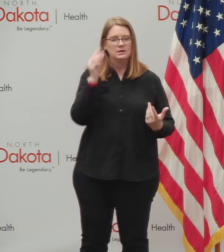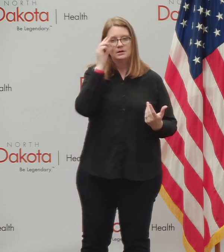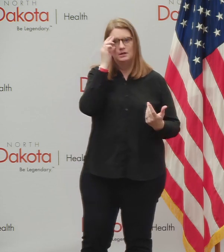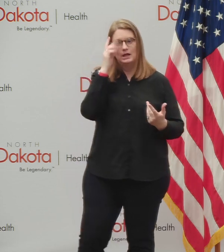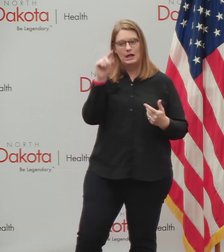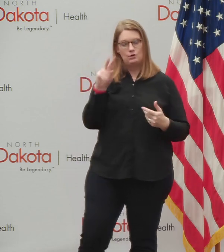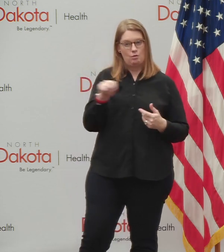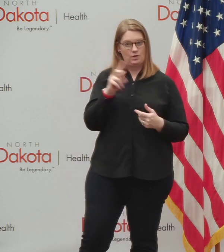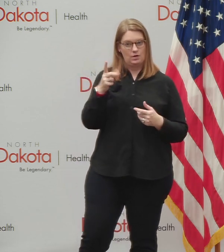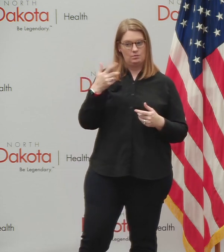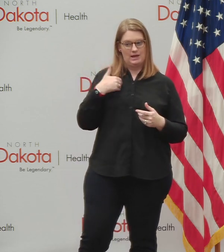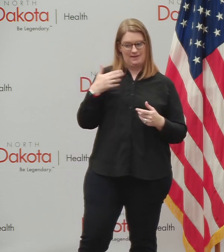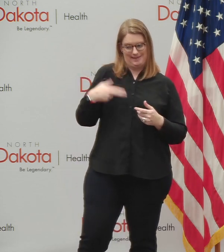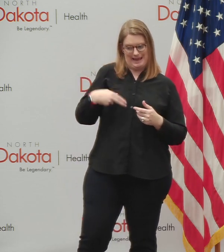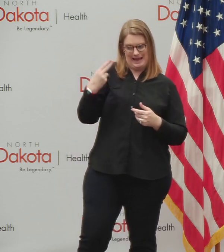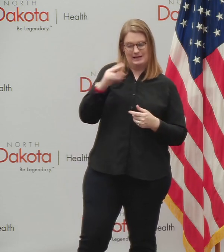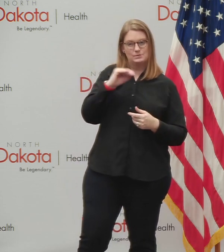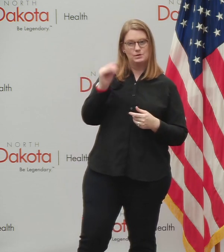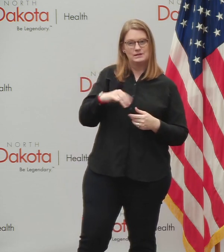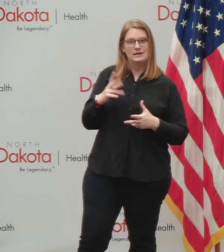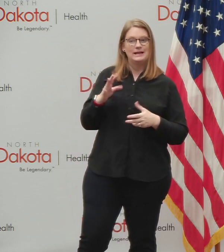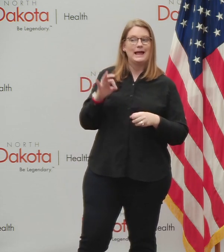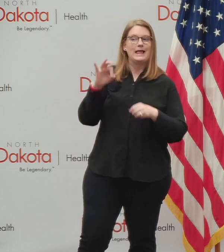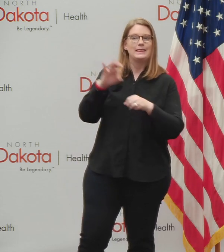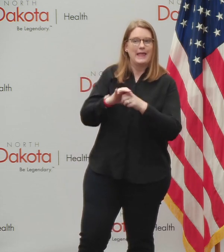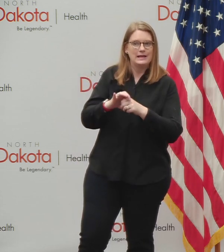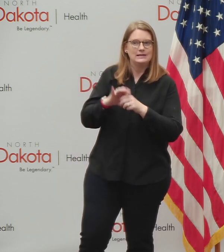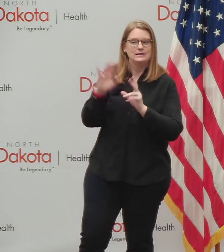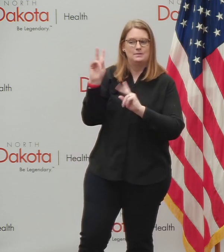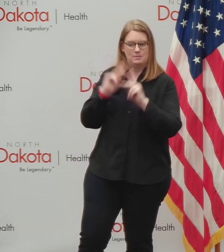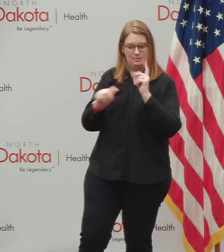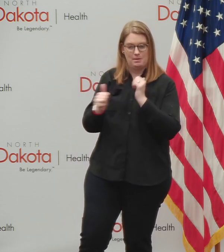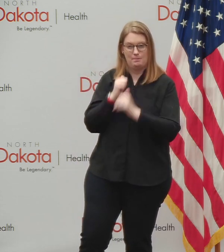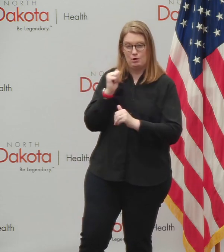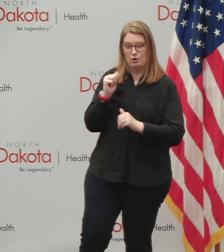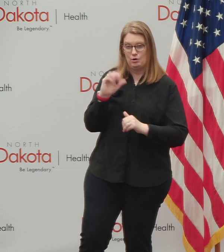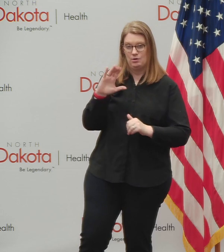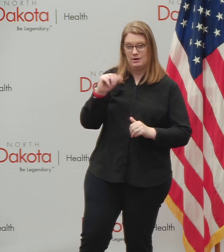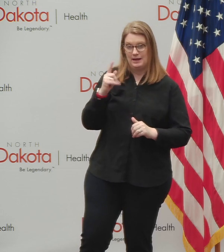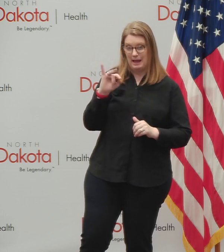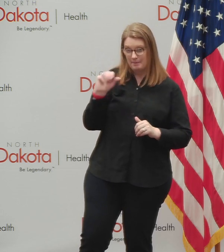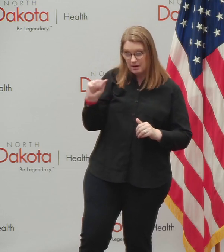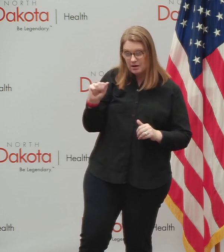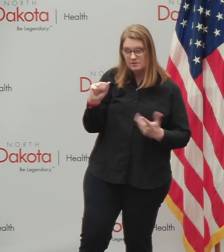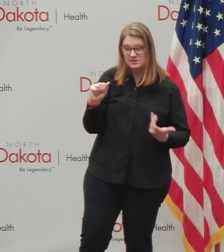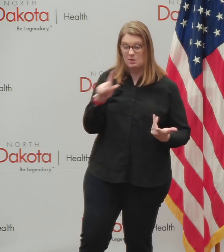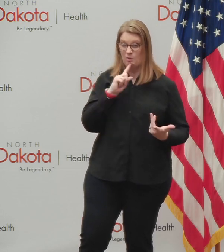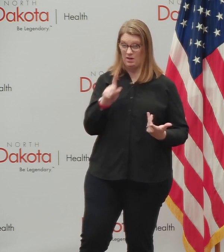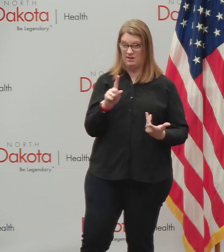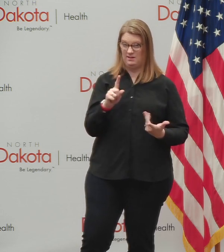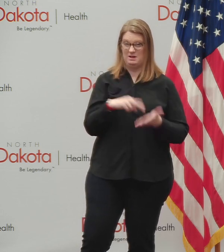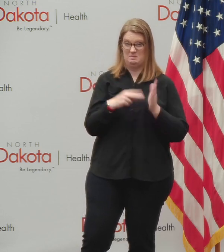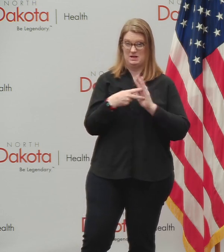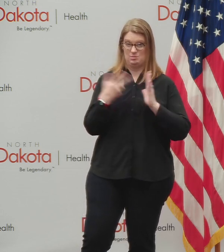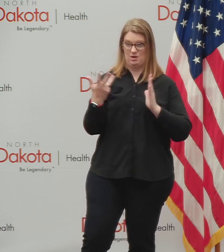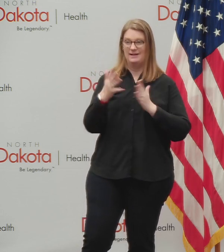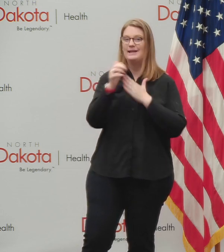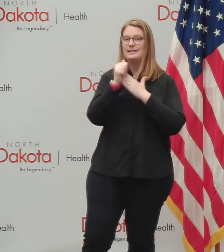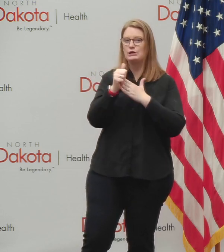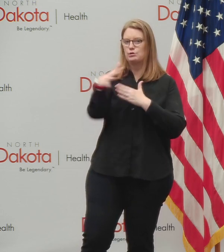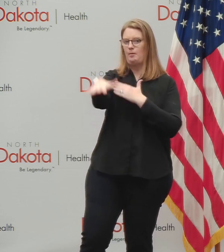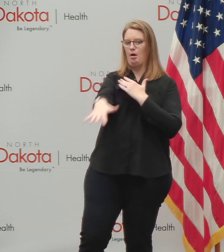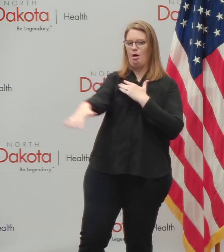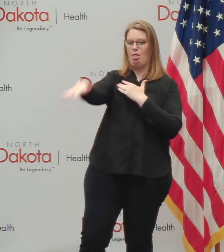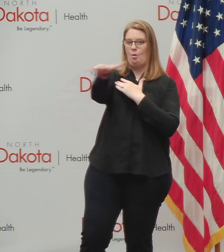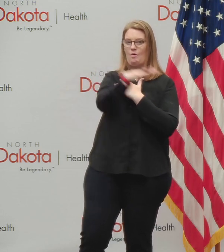highest percentage of elected, elected people per capita. So we really literally do have leadership everywhere and we're counting on all